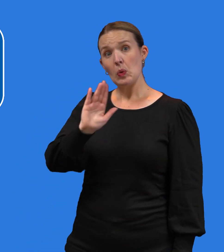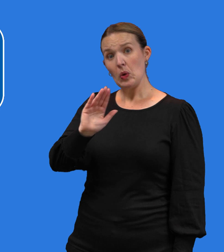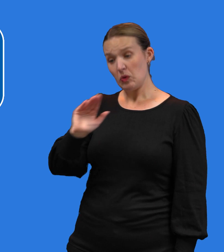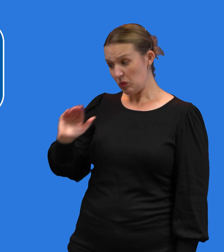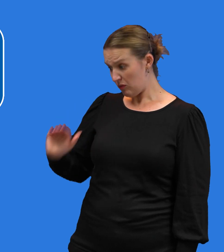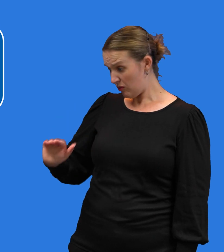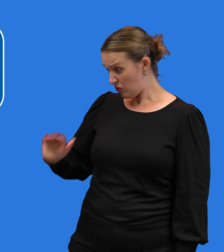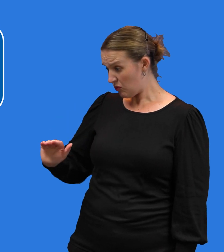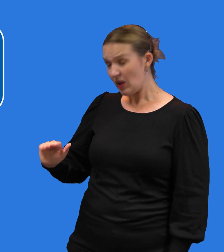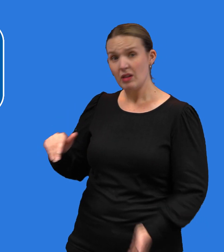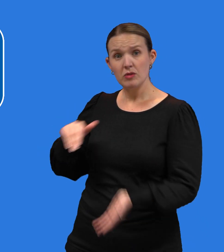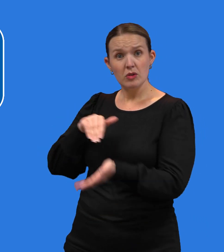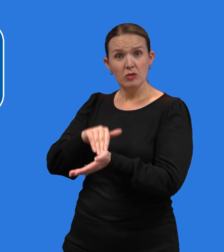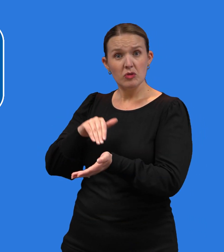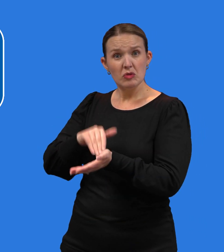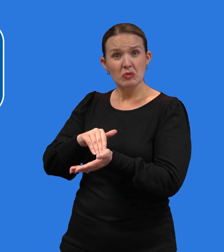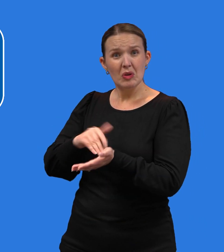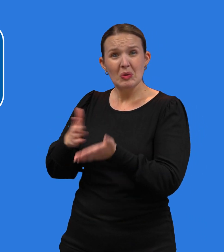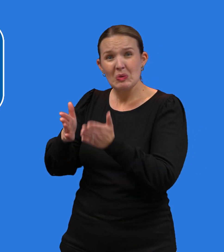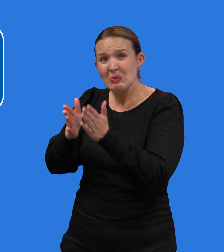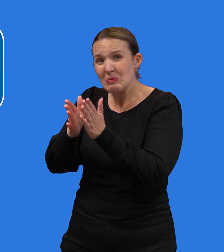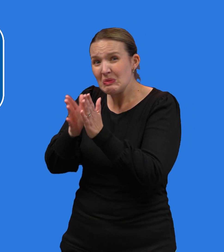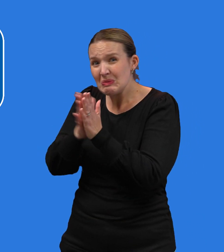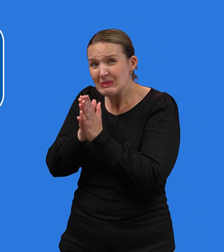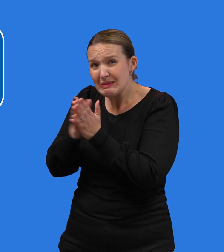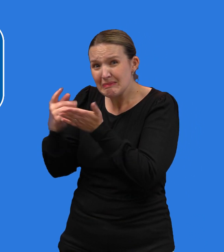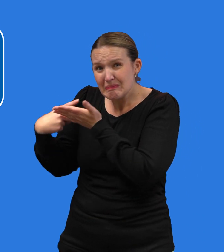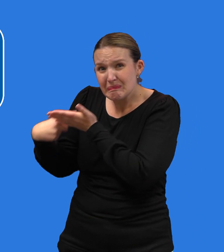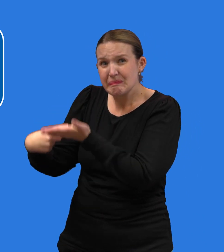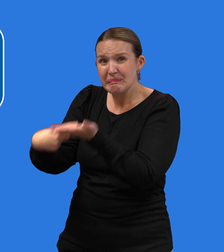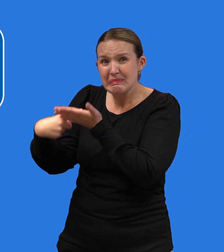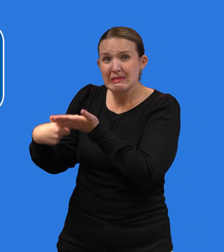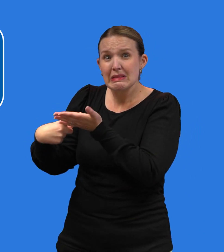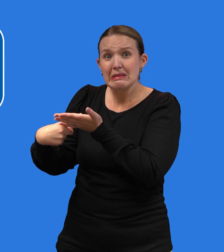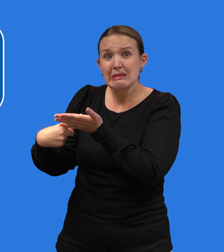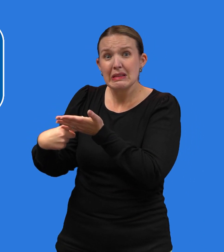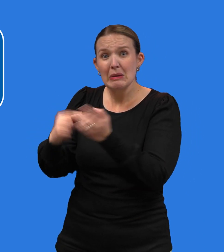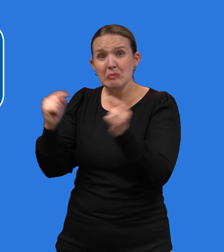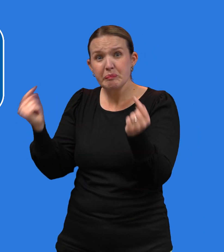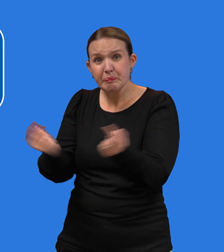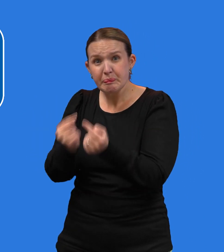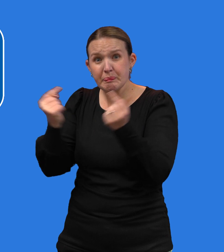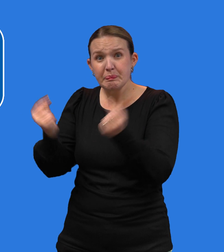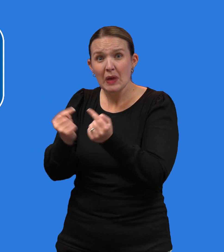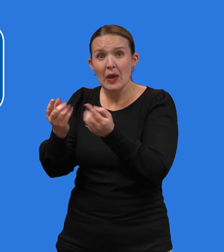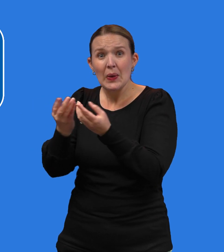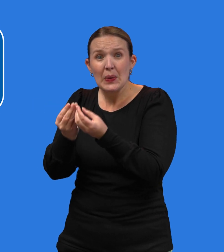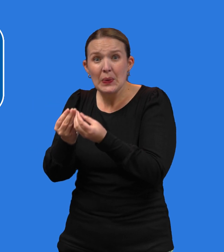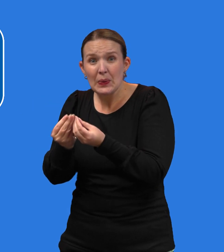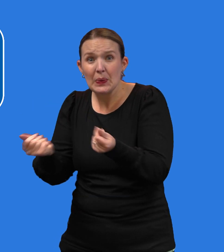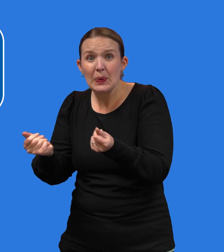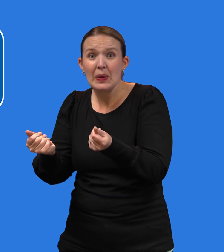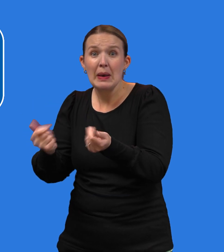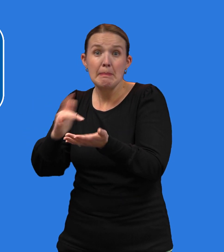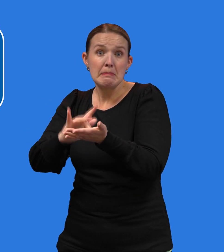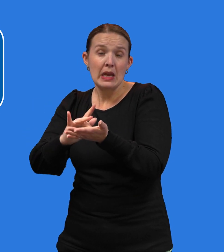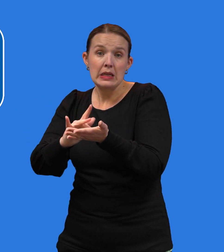Ask your child's health care provider for advice on using a non-aspirin pain reliever after